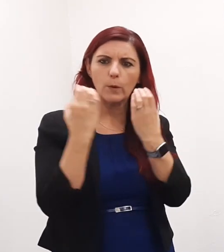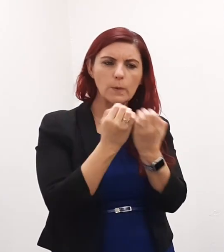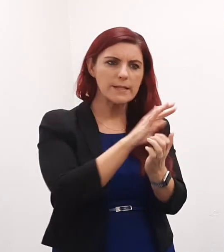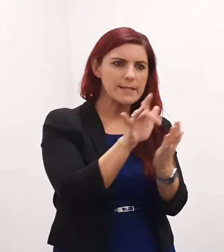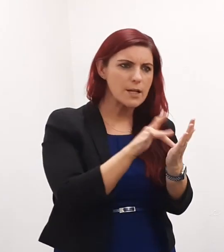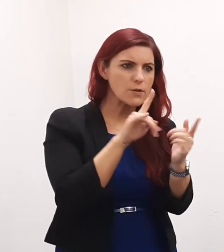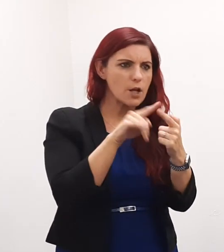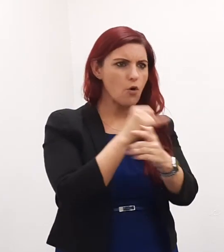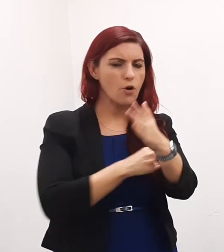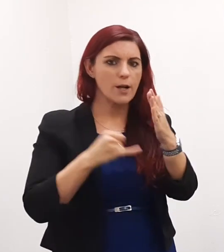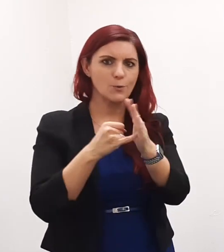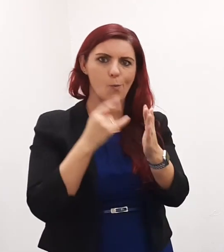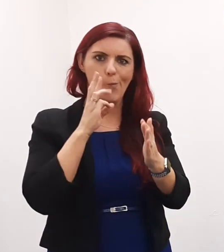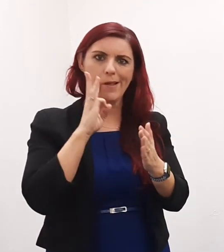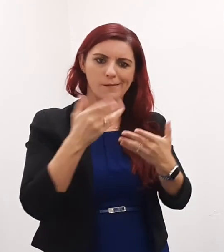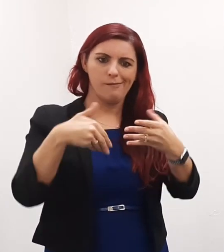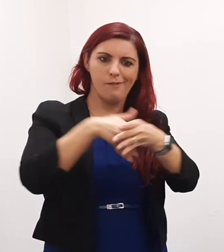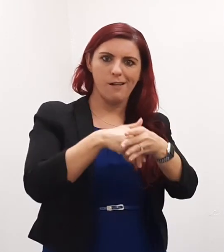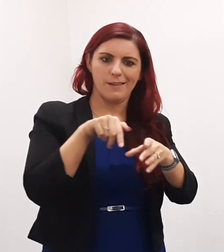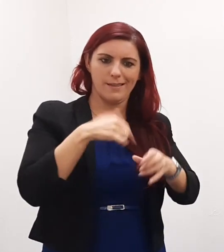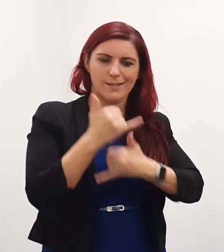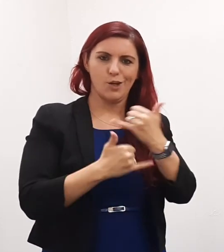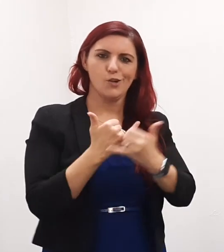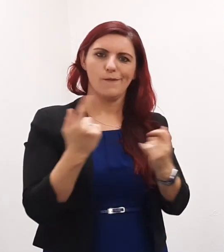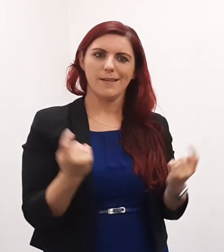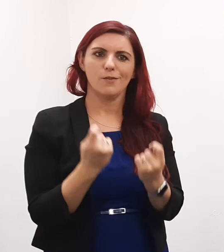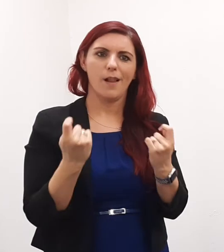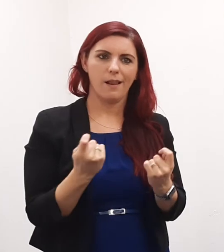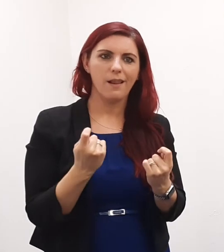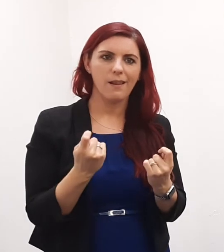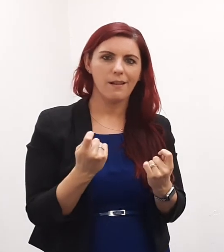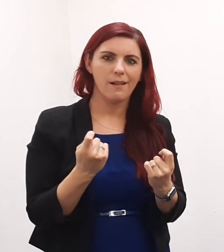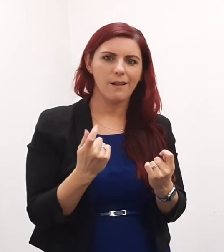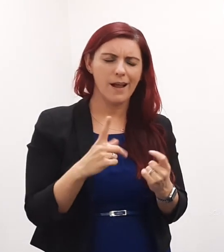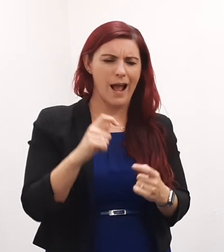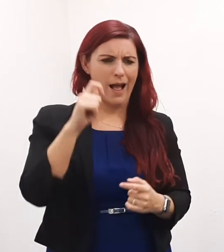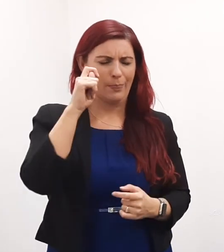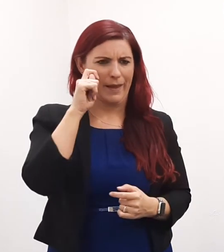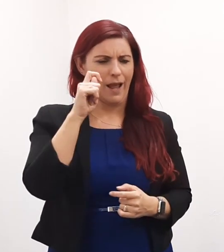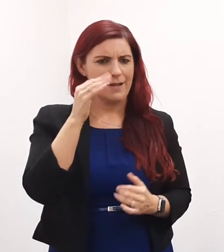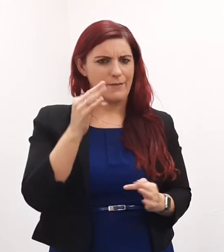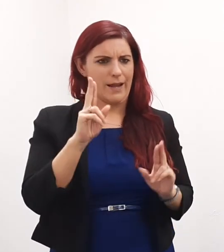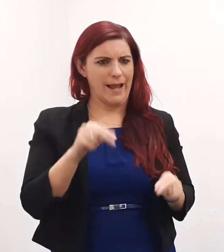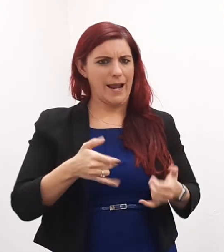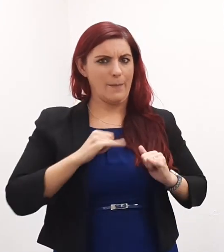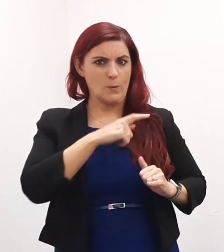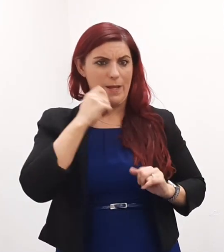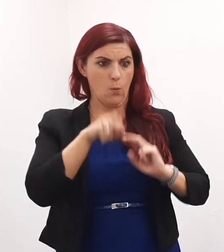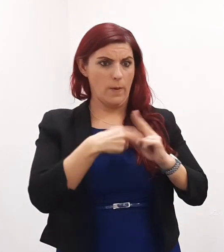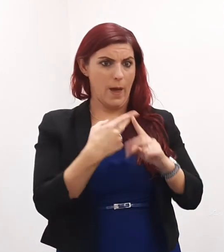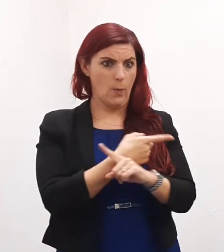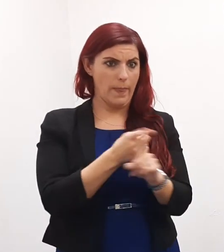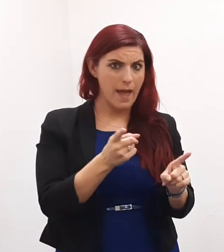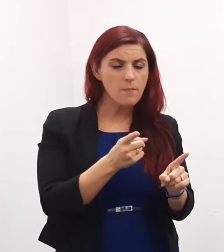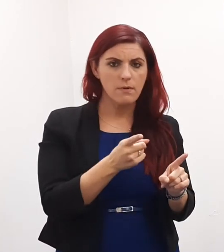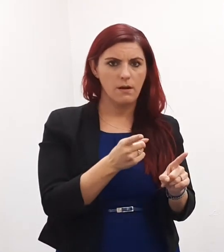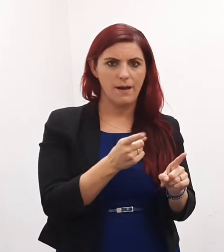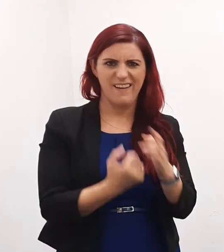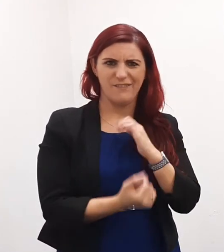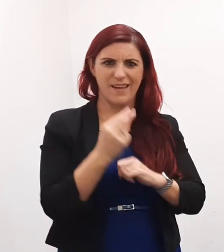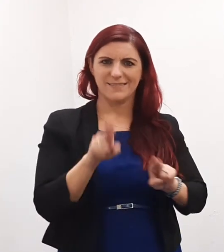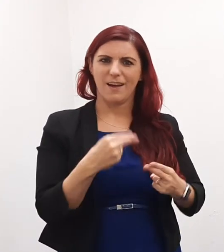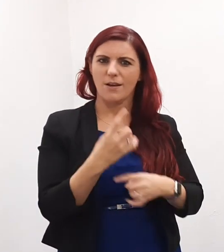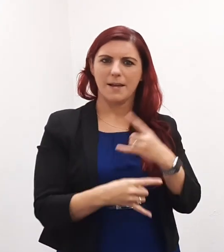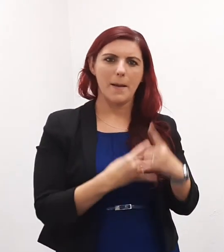and organisations who are taking part in this year's festival. I think it is fair to say without them these events would not take place.